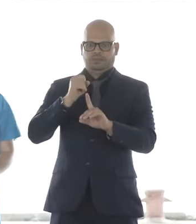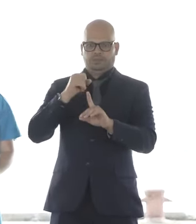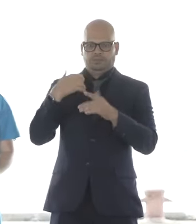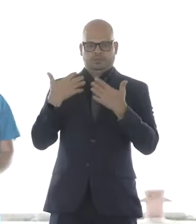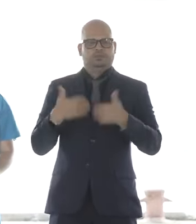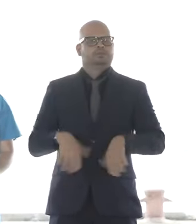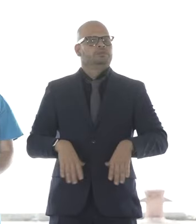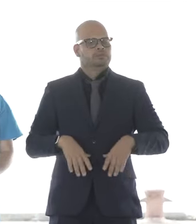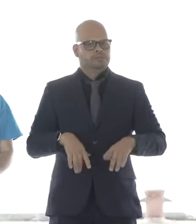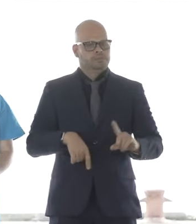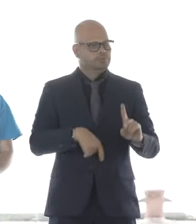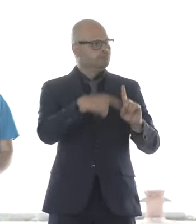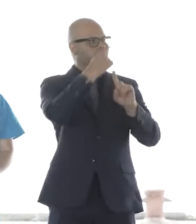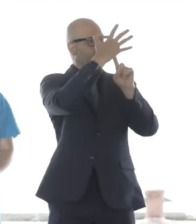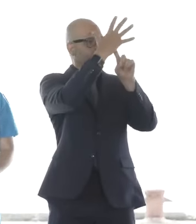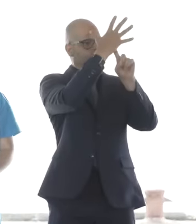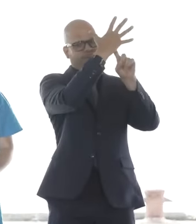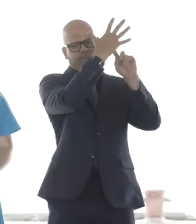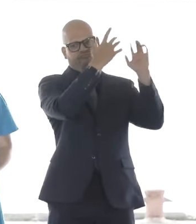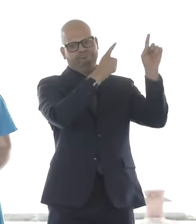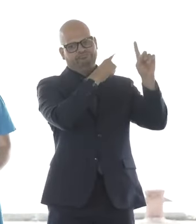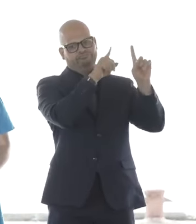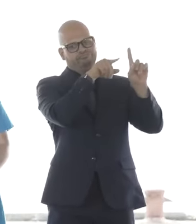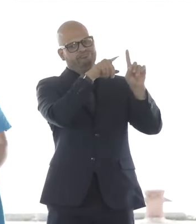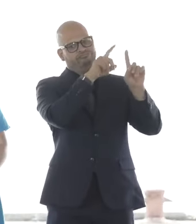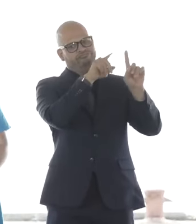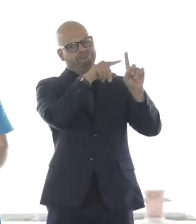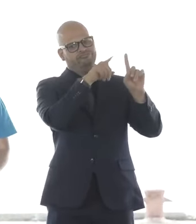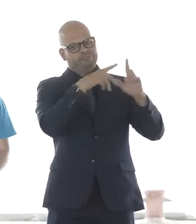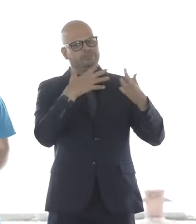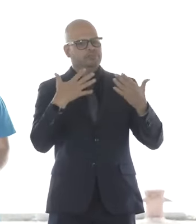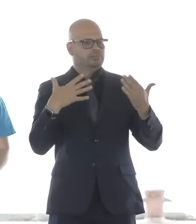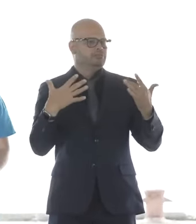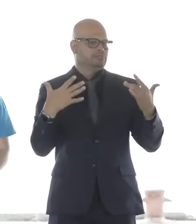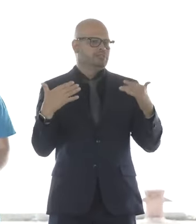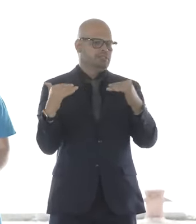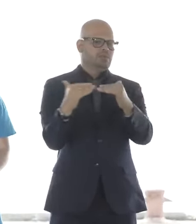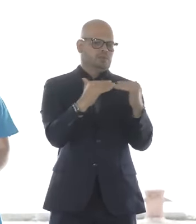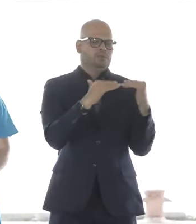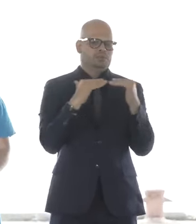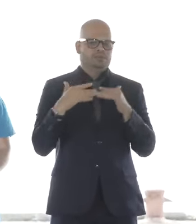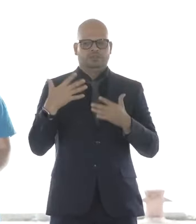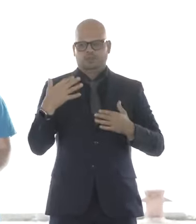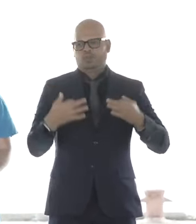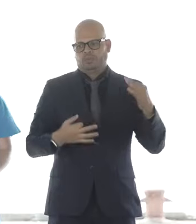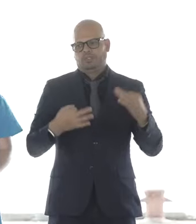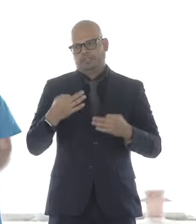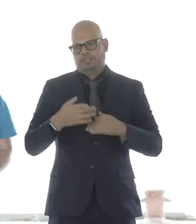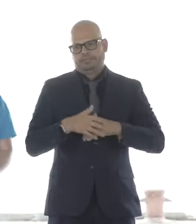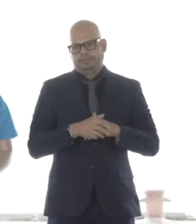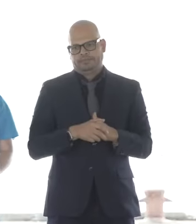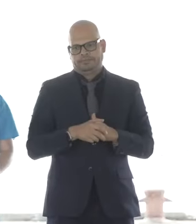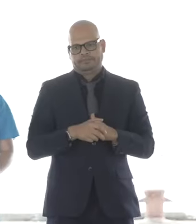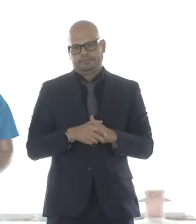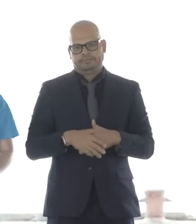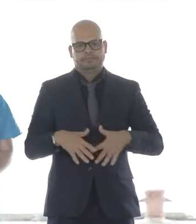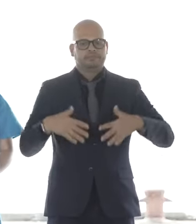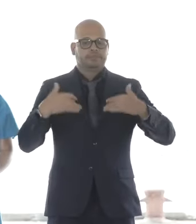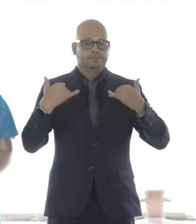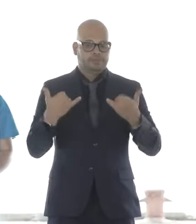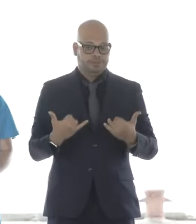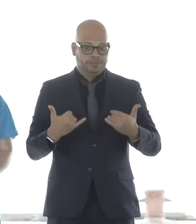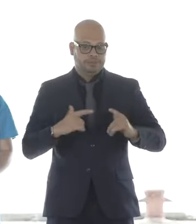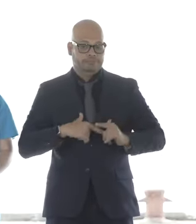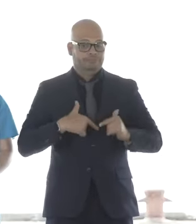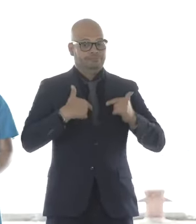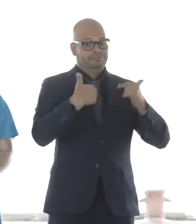justice investments in Salem. And now it is with great excitement that I introduce Rodrigo Berdaro from the International Union of